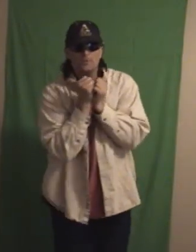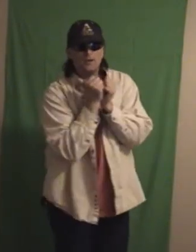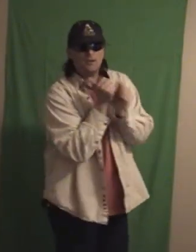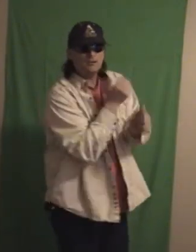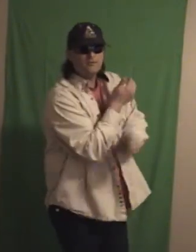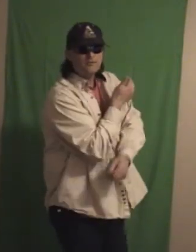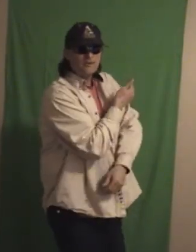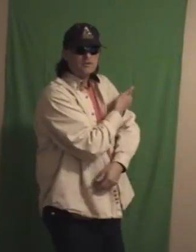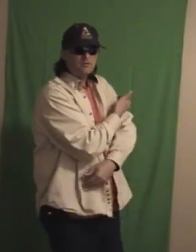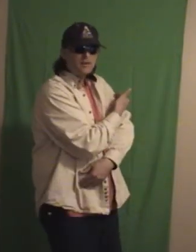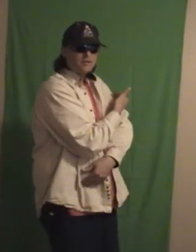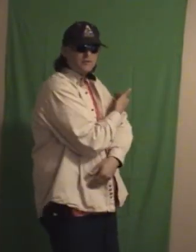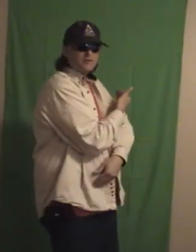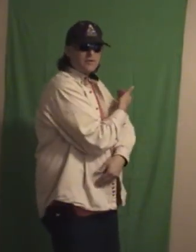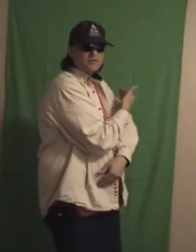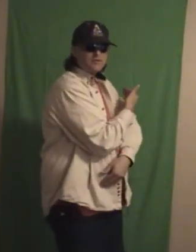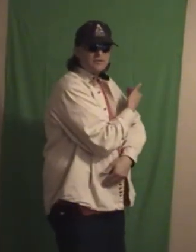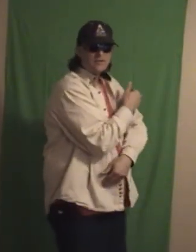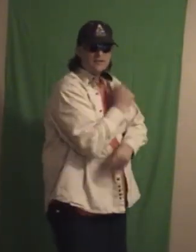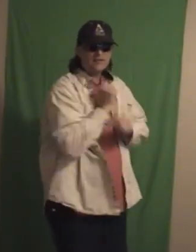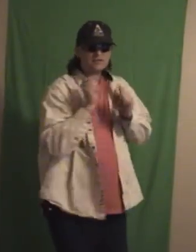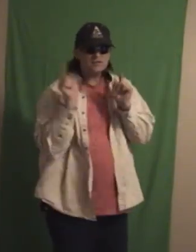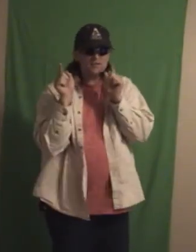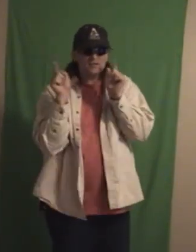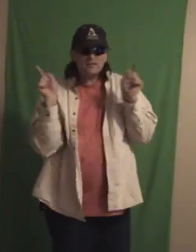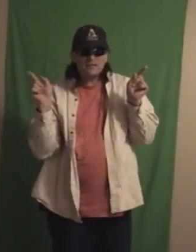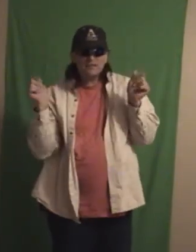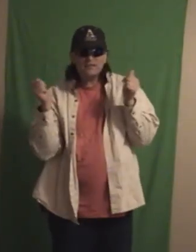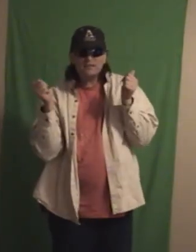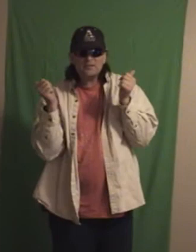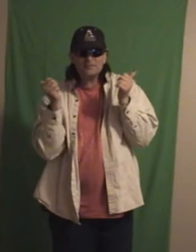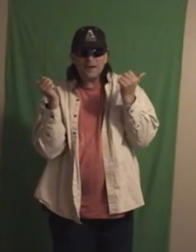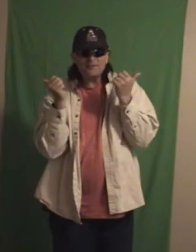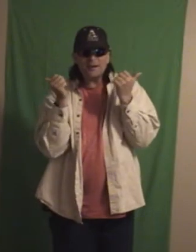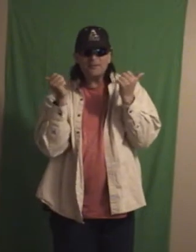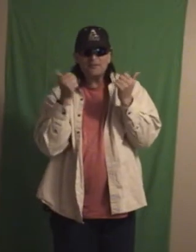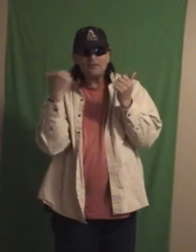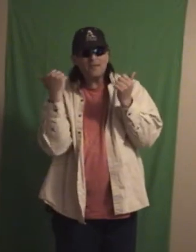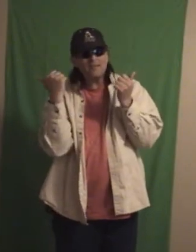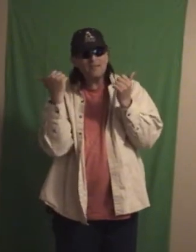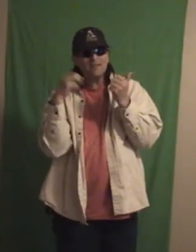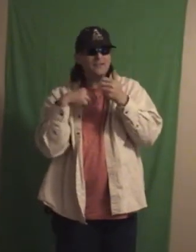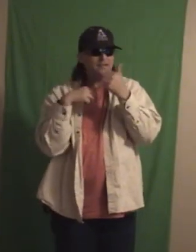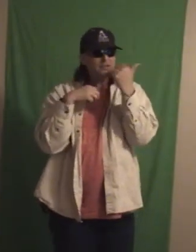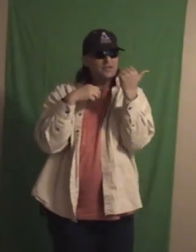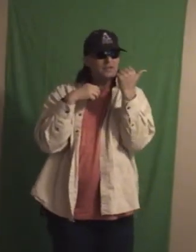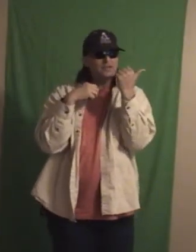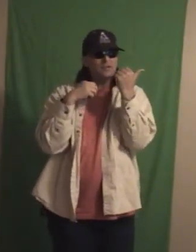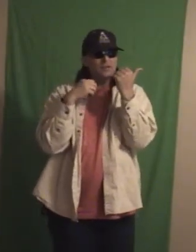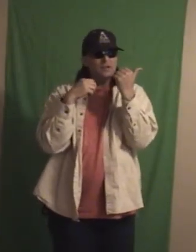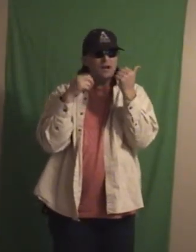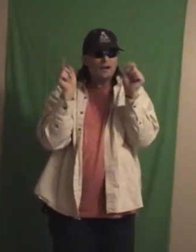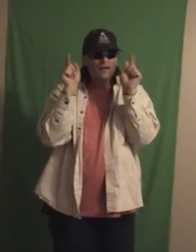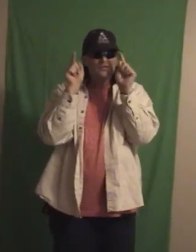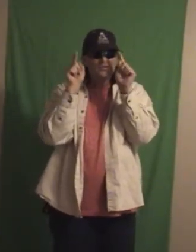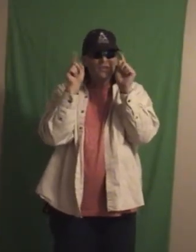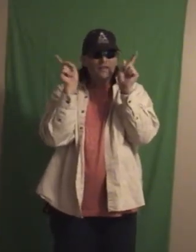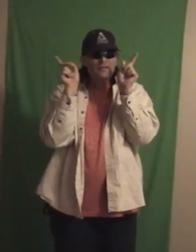temporary little fix on my little green screen I got just this little spot right over here and here I had to like